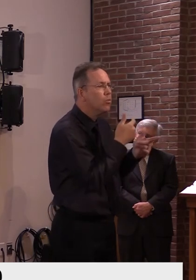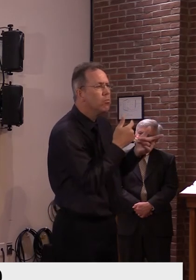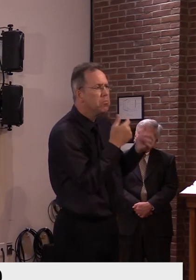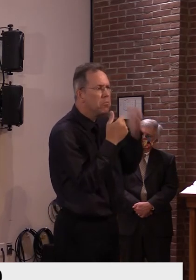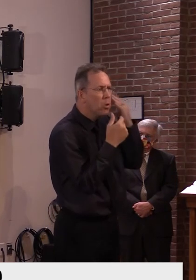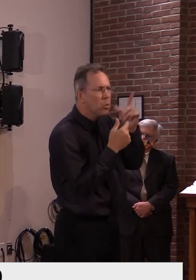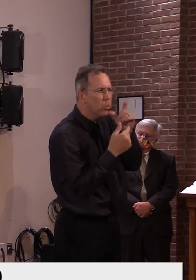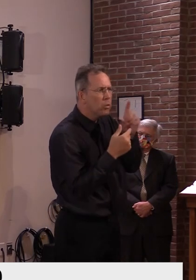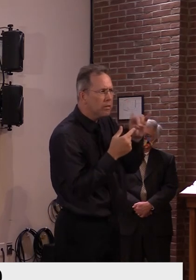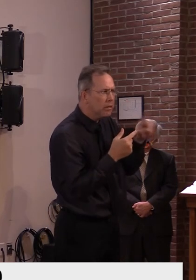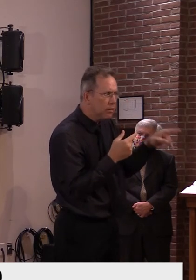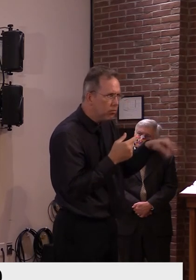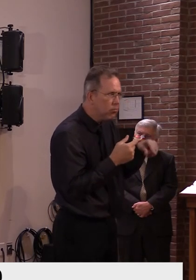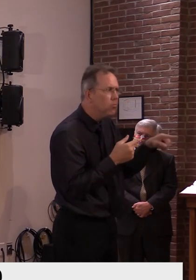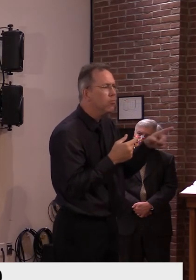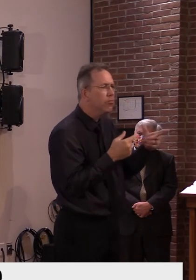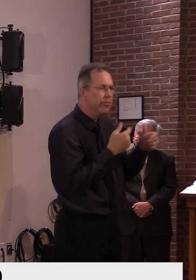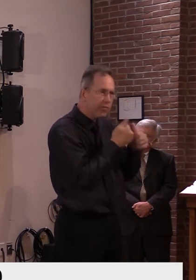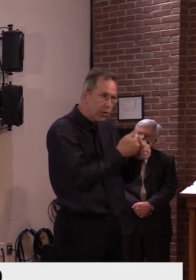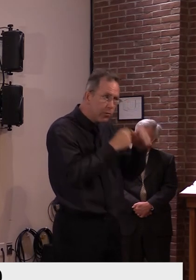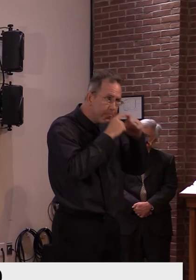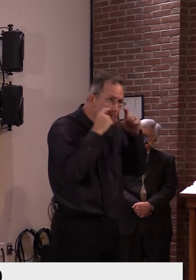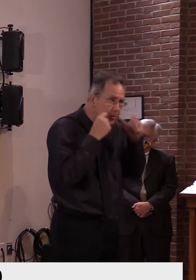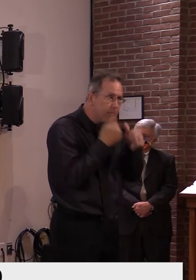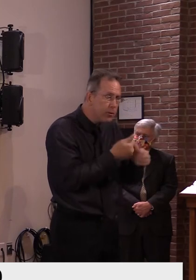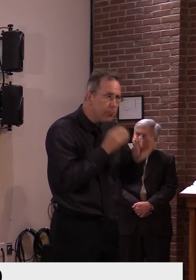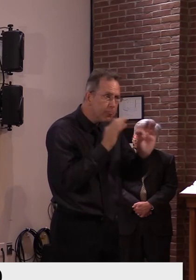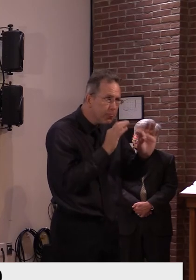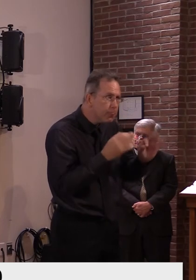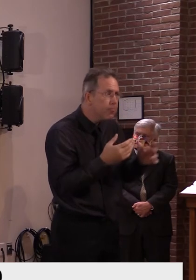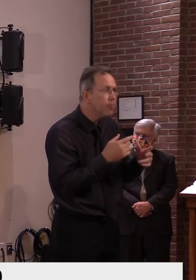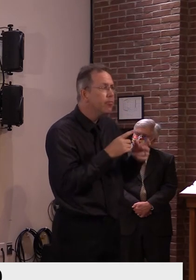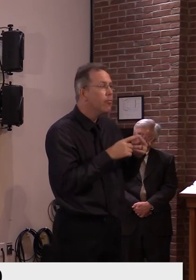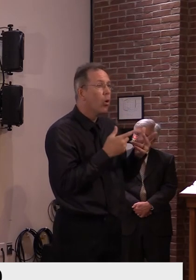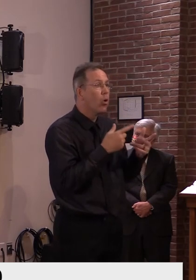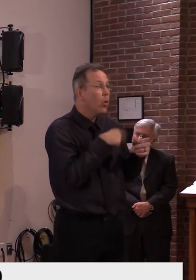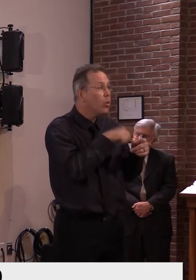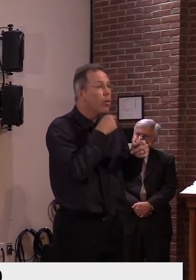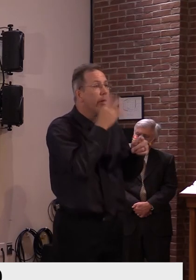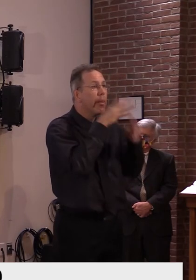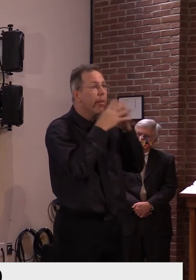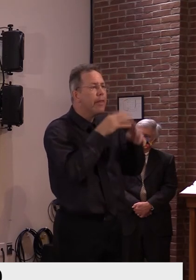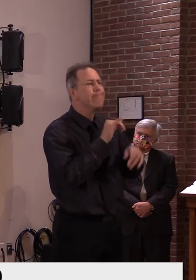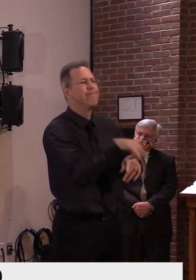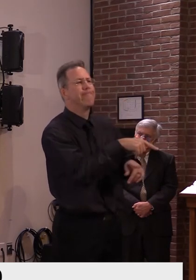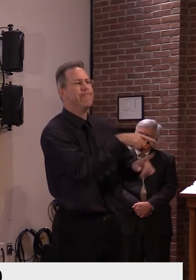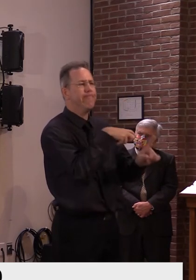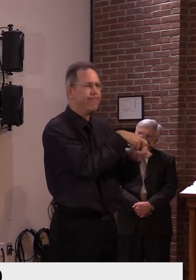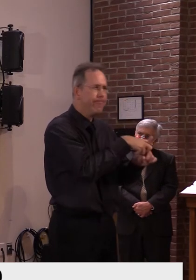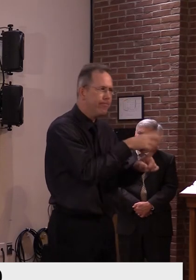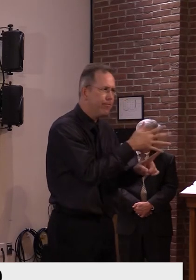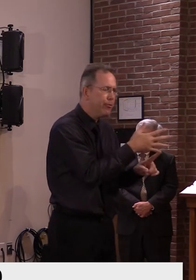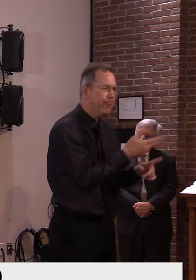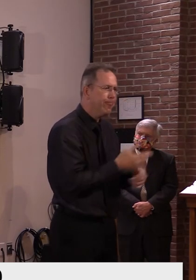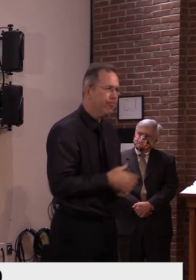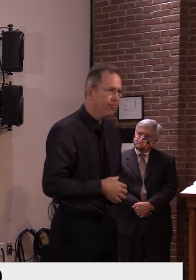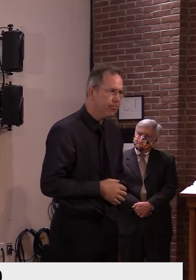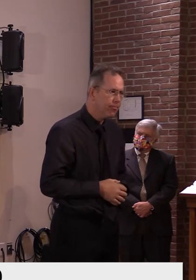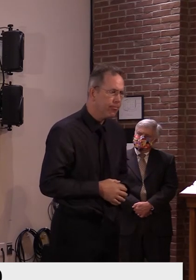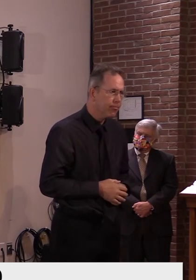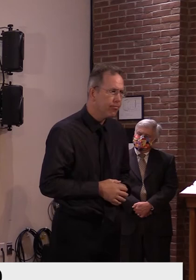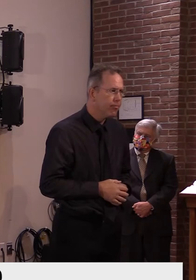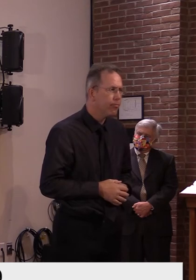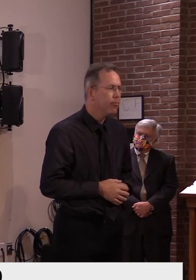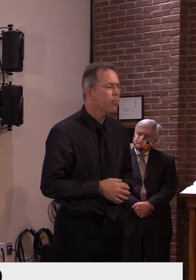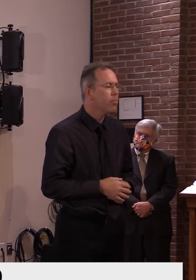a mask, don't take any unnecessary risks and, uh, and you should be fine. Uh, putting people in quarantine